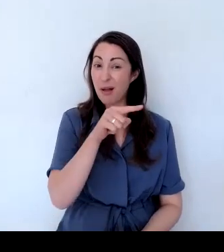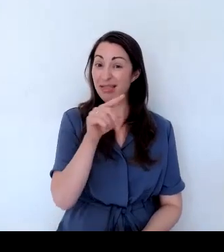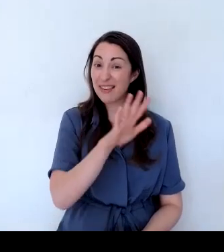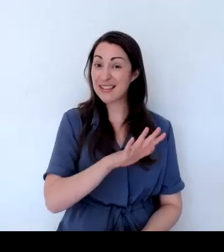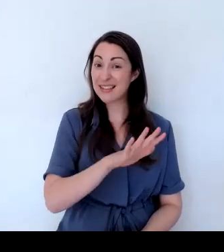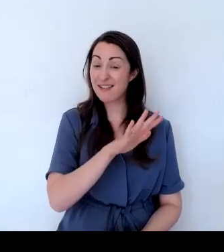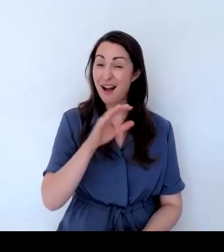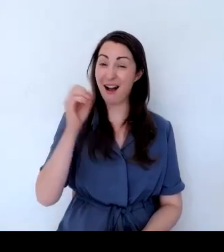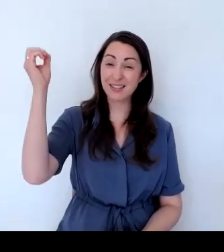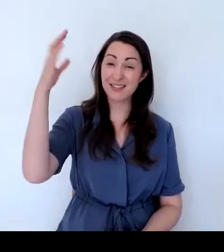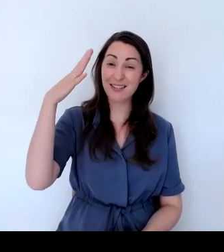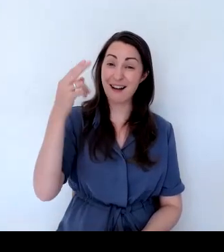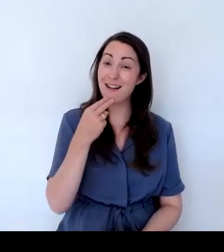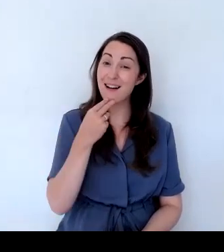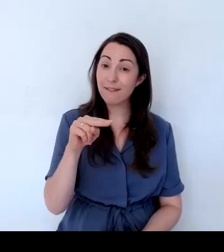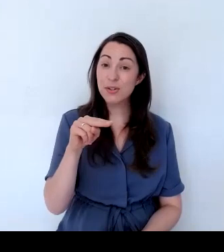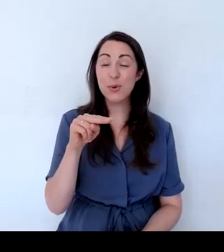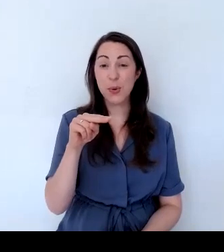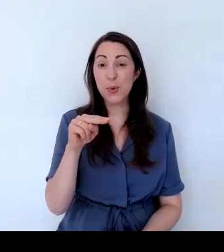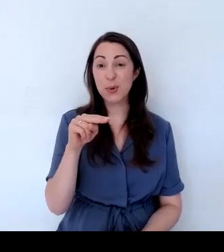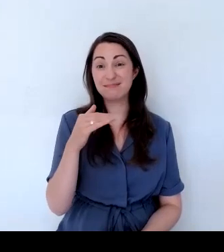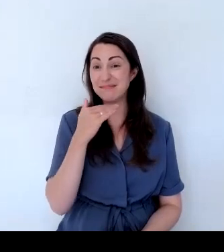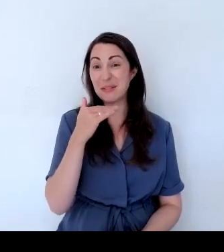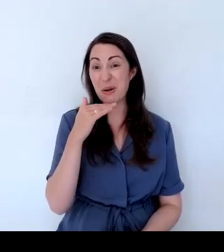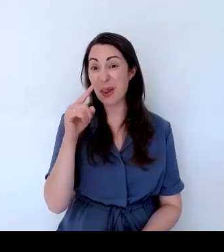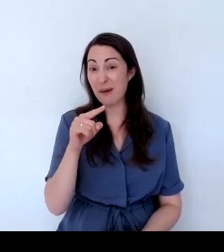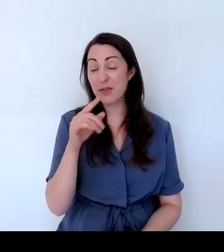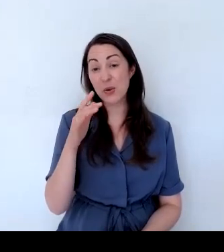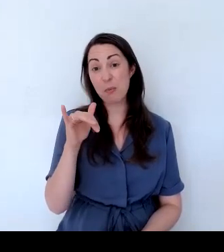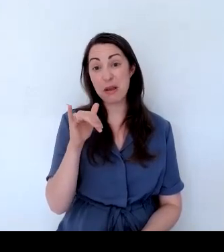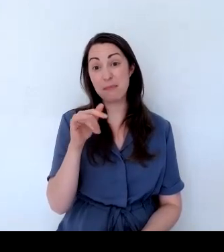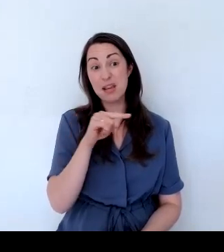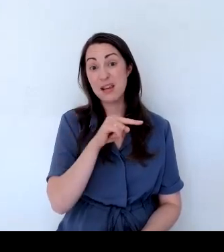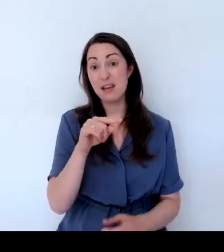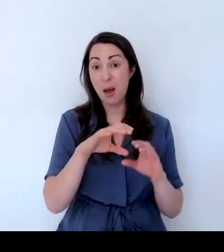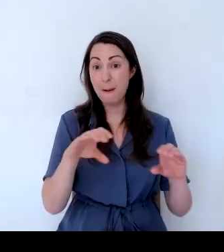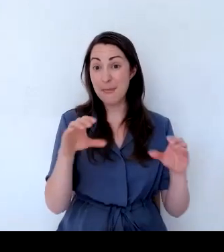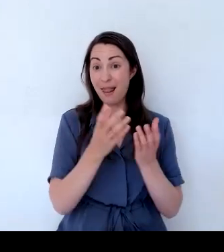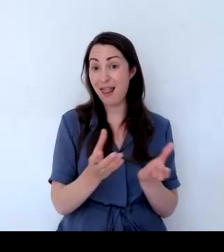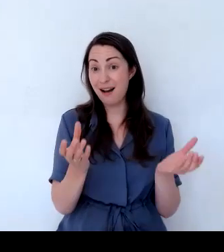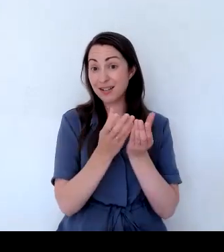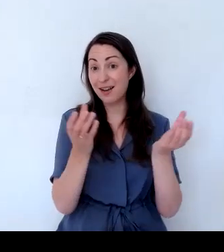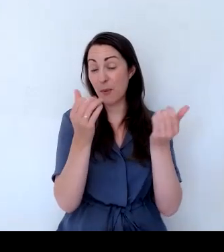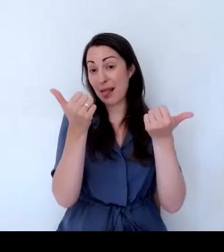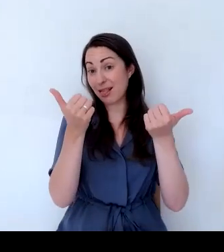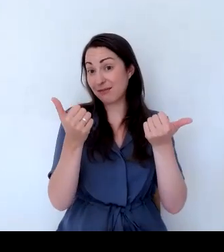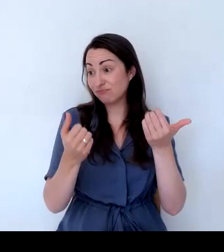morning sun and evening sun. So we'll see how that works, know, whether it is enough sun for them.